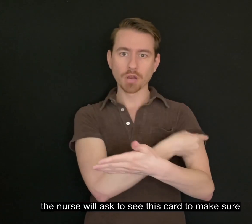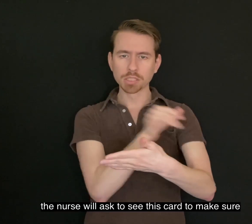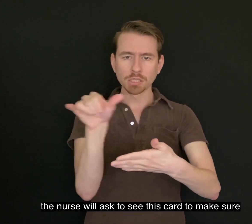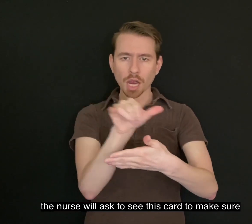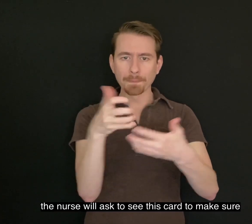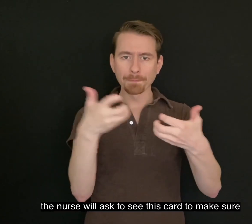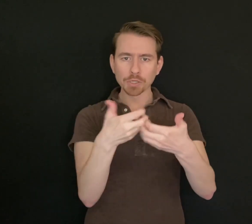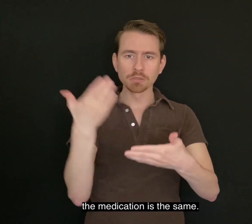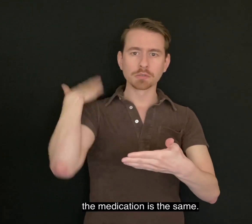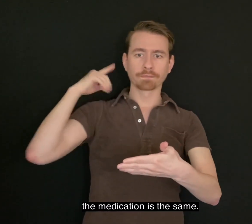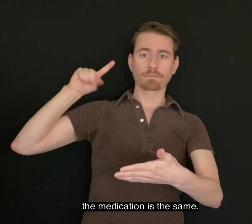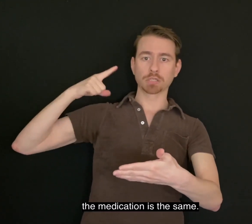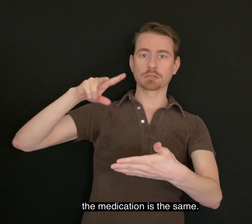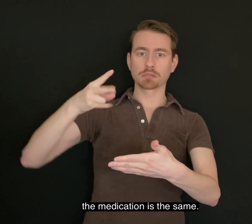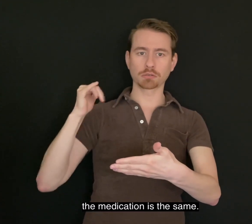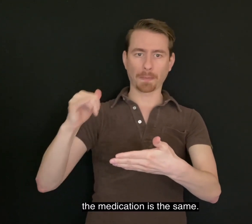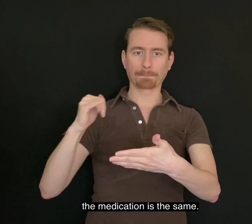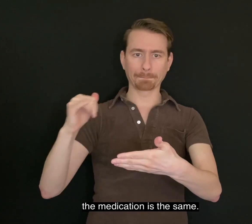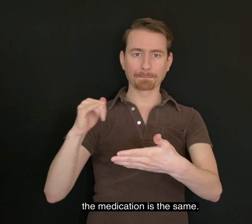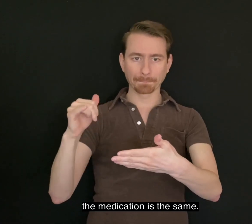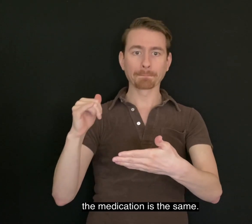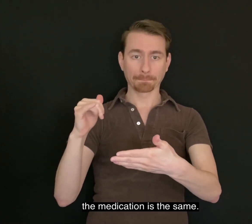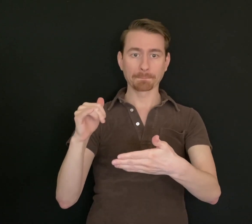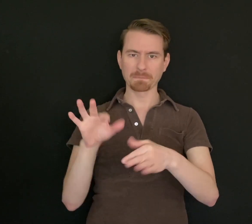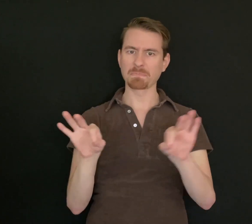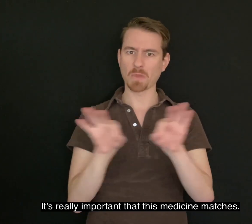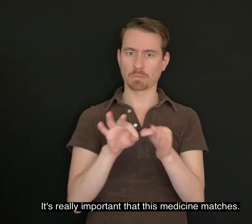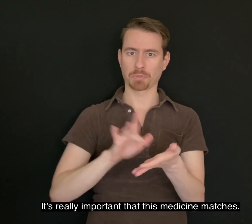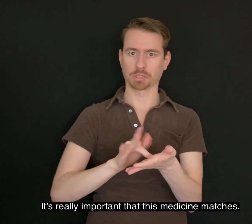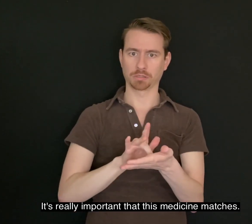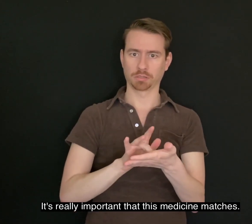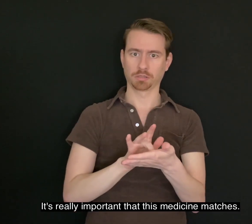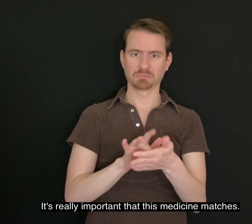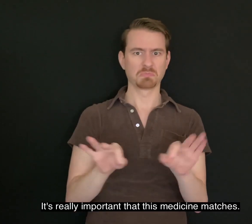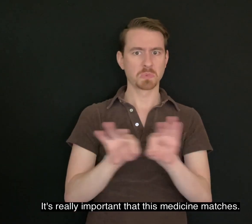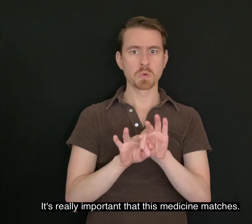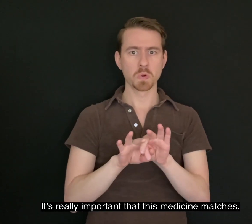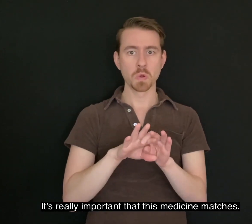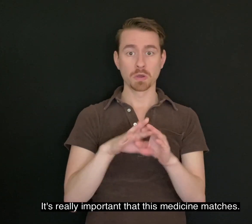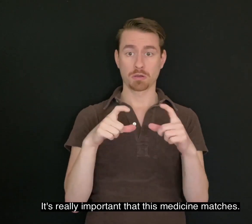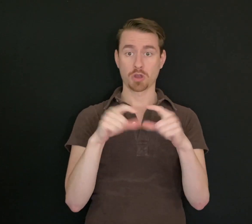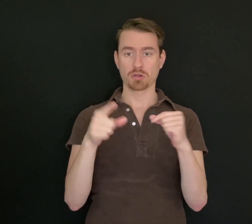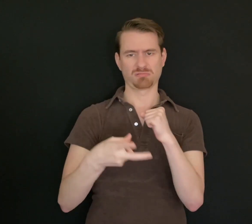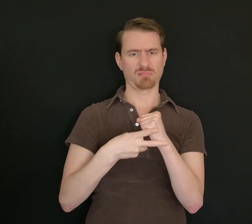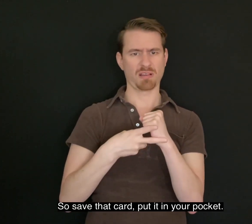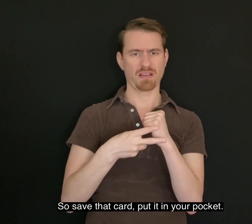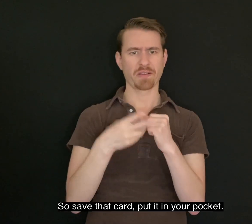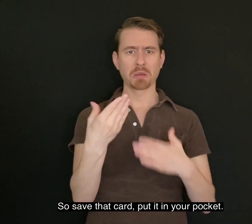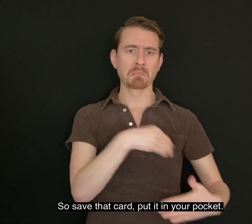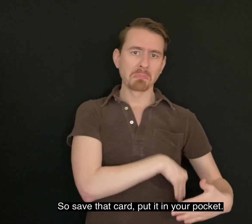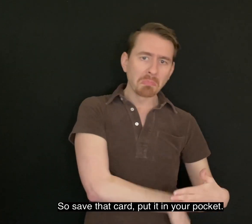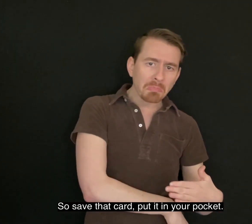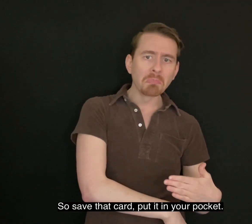the medication is the same. It's really important that this medicine matches. So save that card, put it in your pocket.